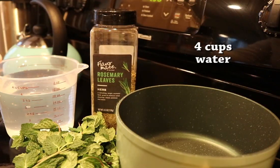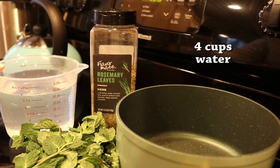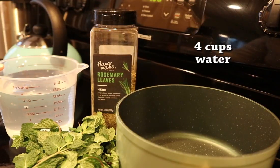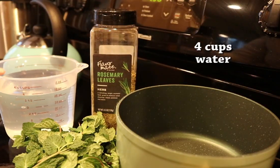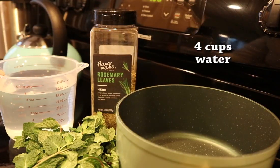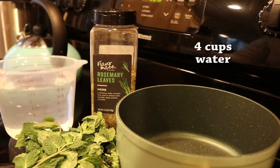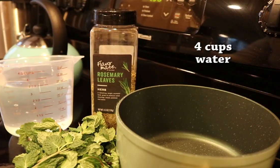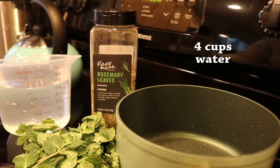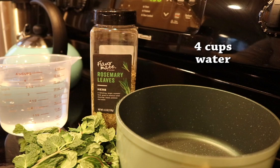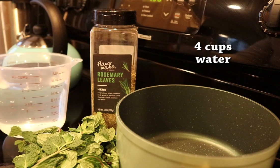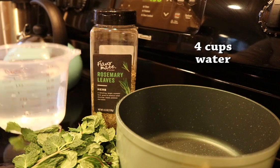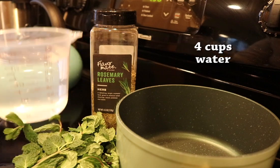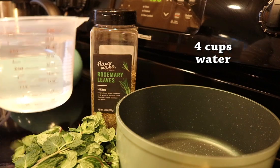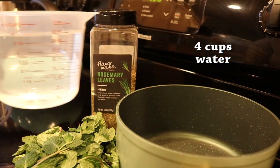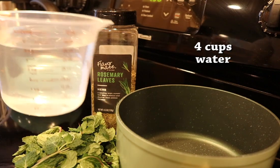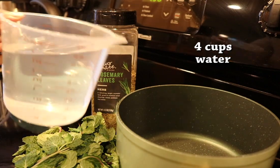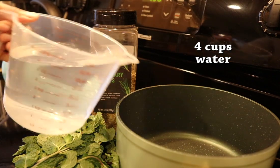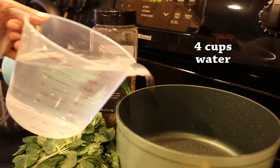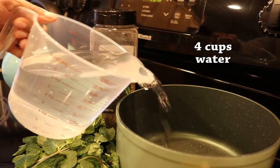So, I'll be using four cups of water.